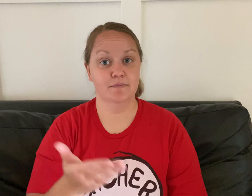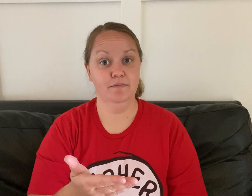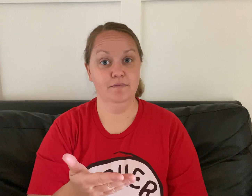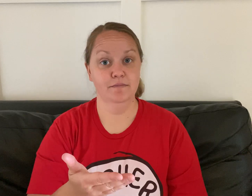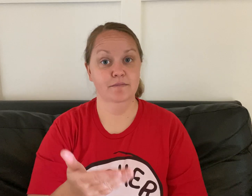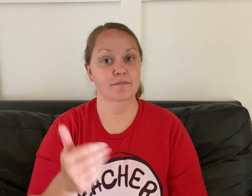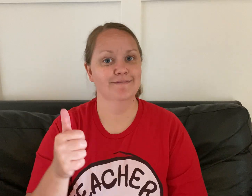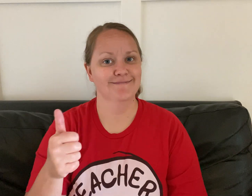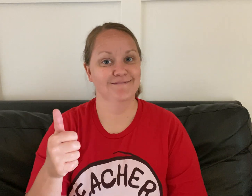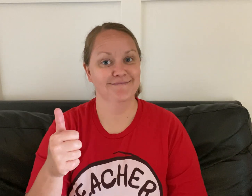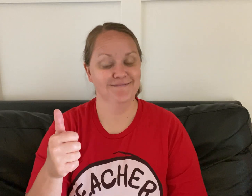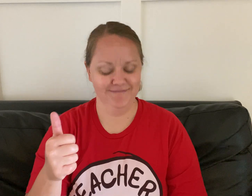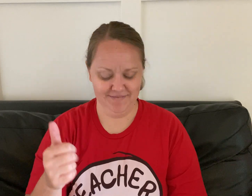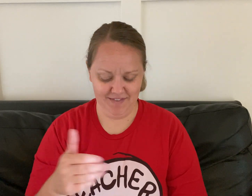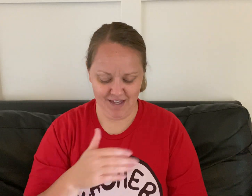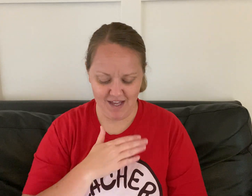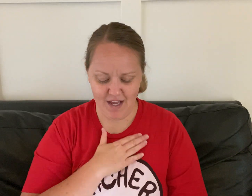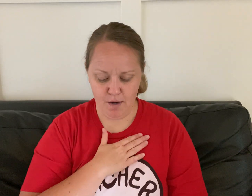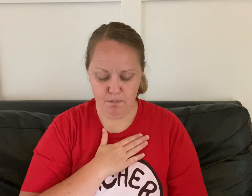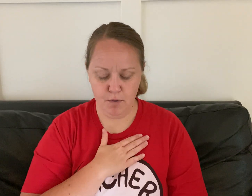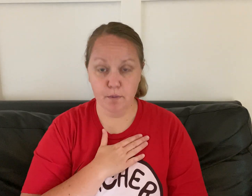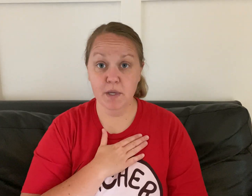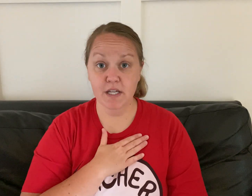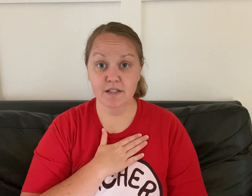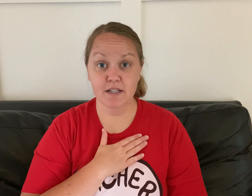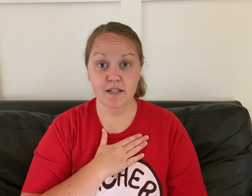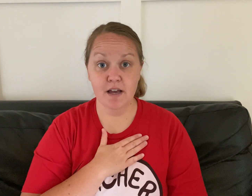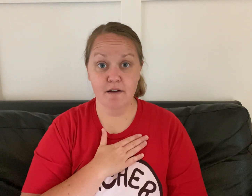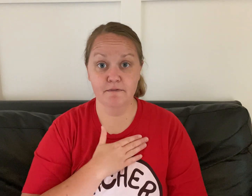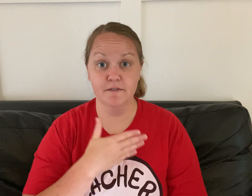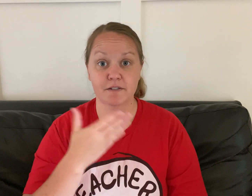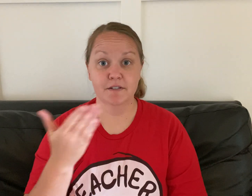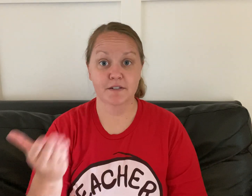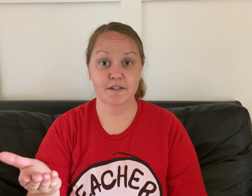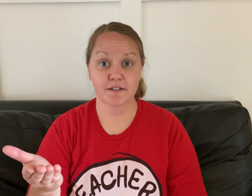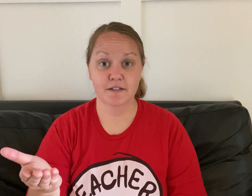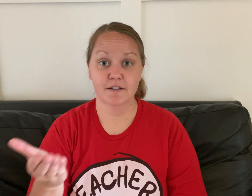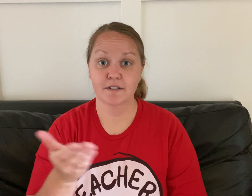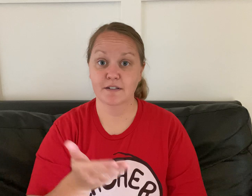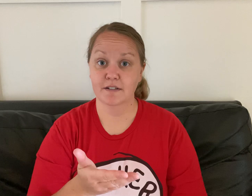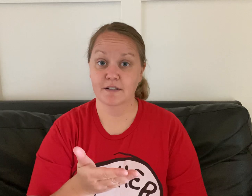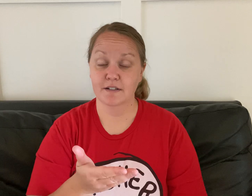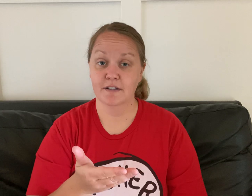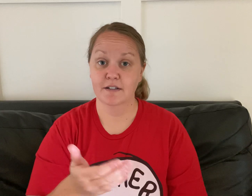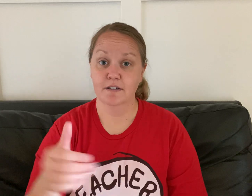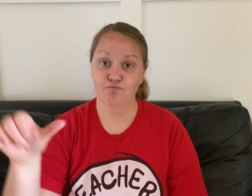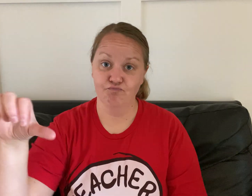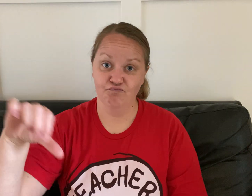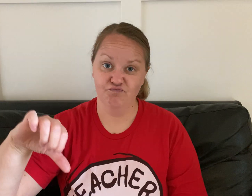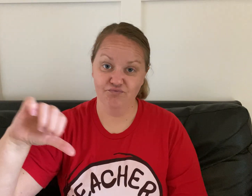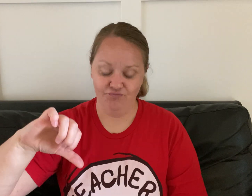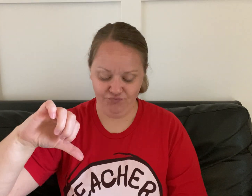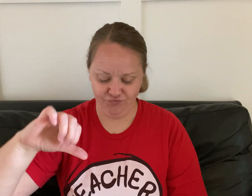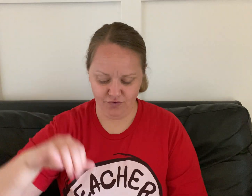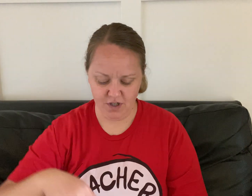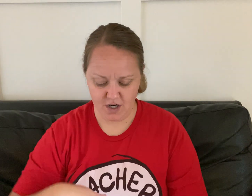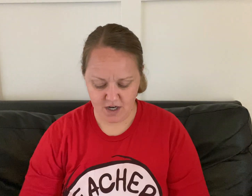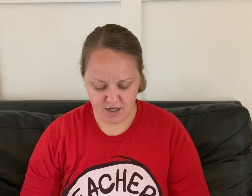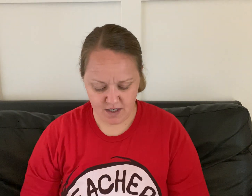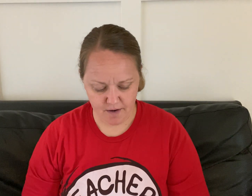permit enough okay